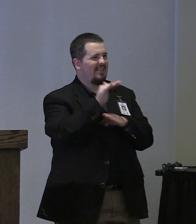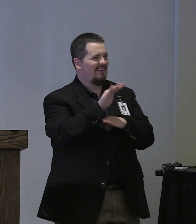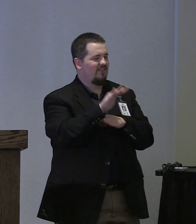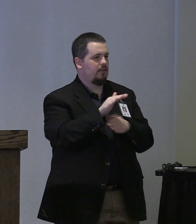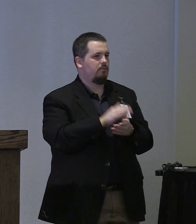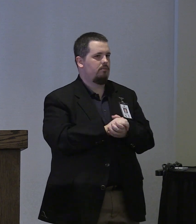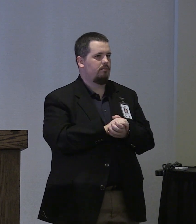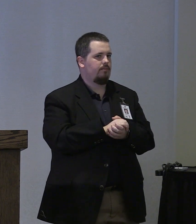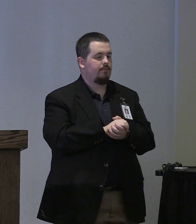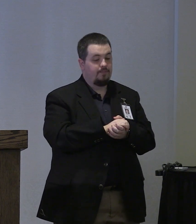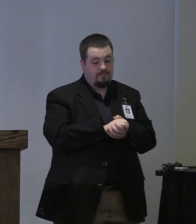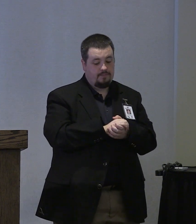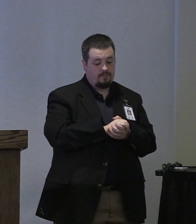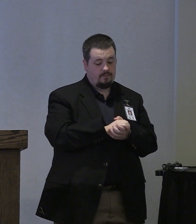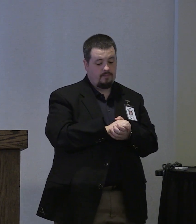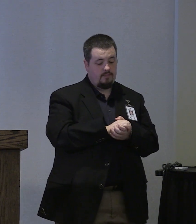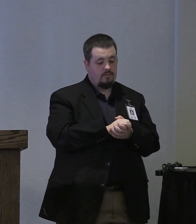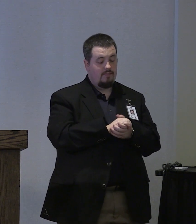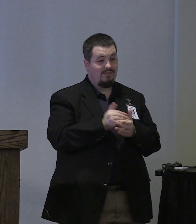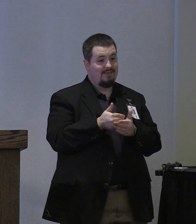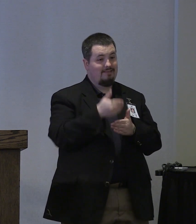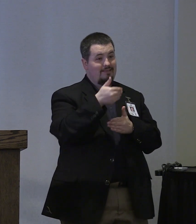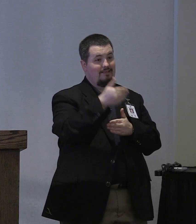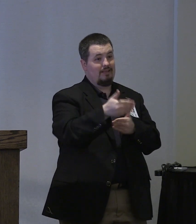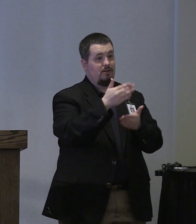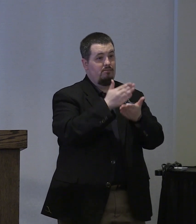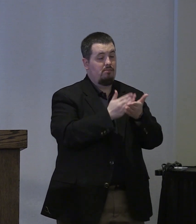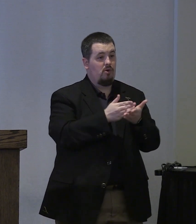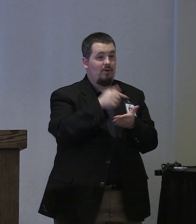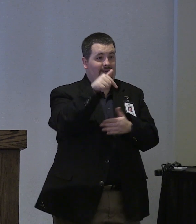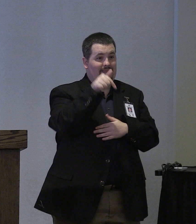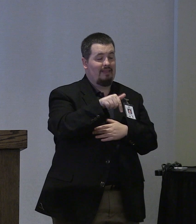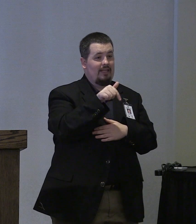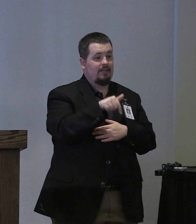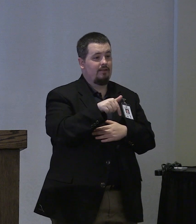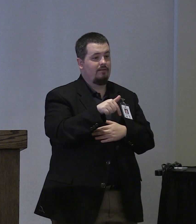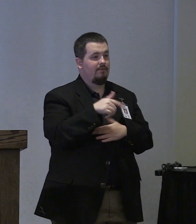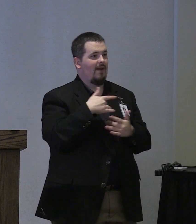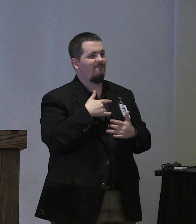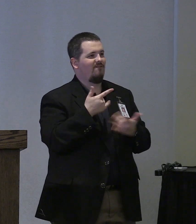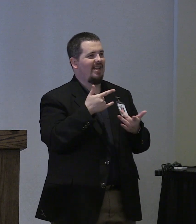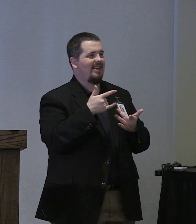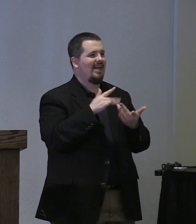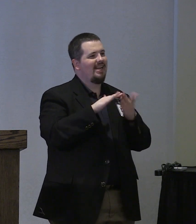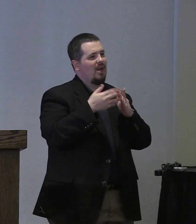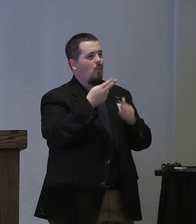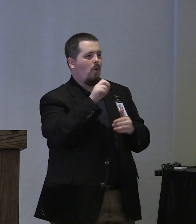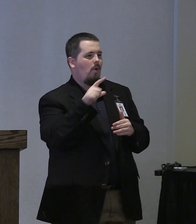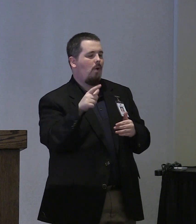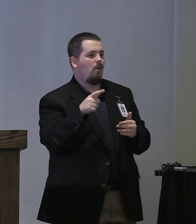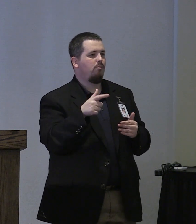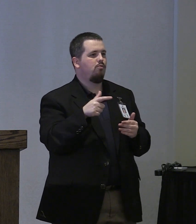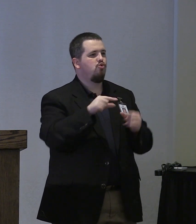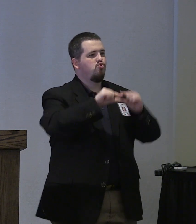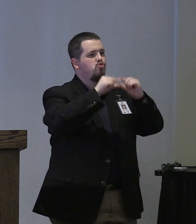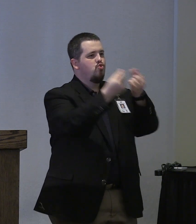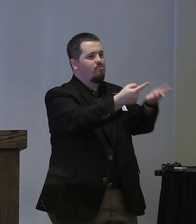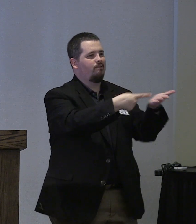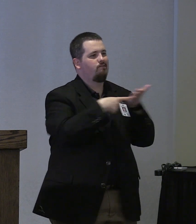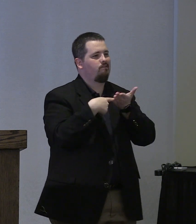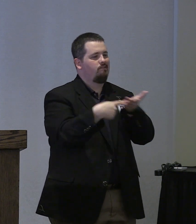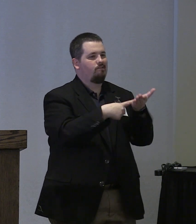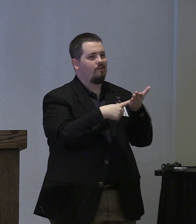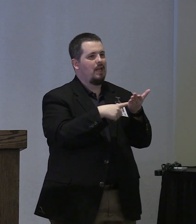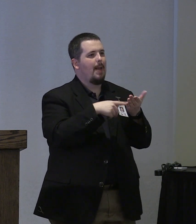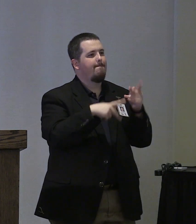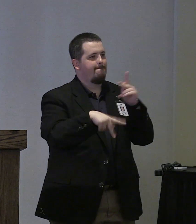so the next section of this event this town hall tonight is really a group dialogue and it's